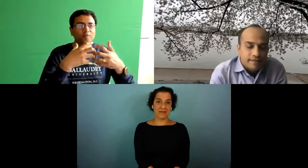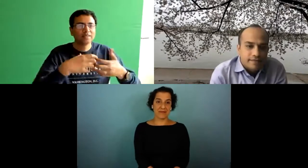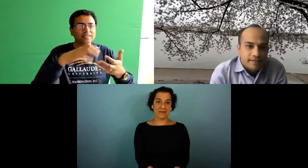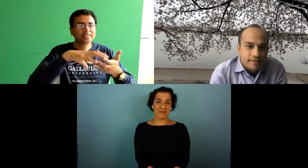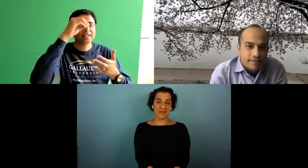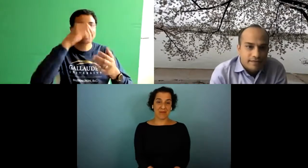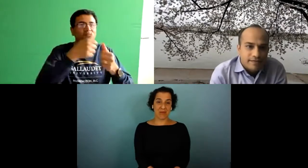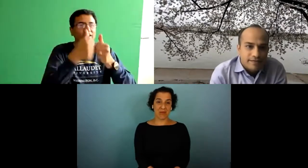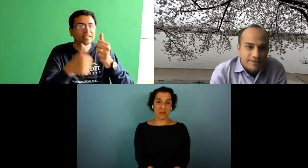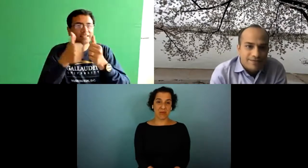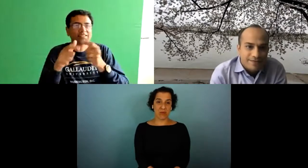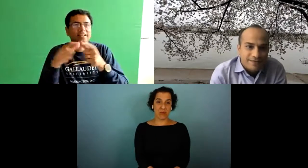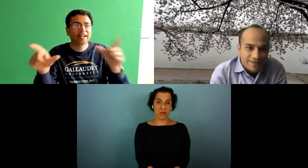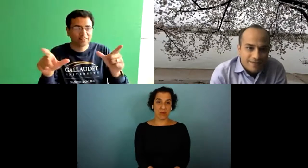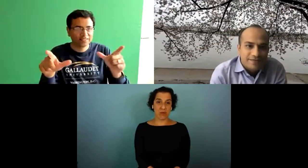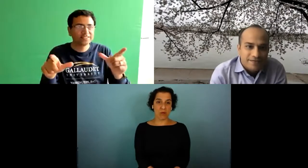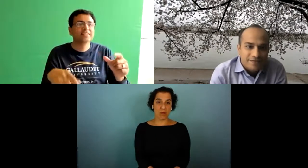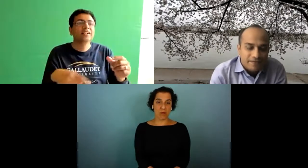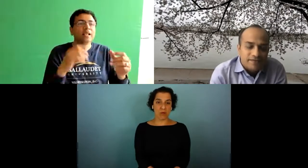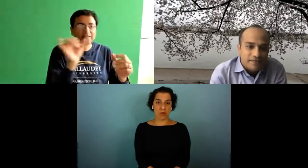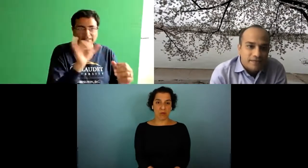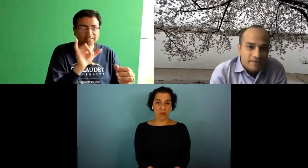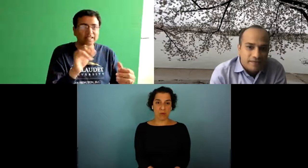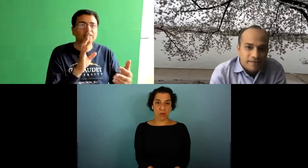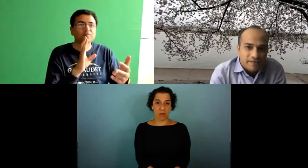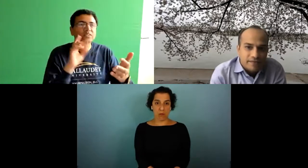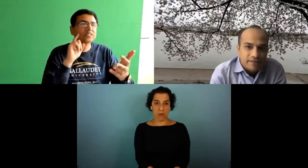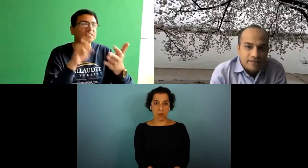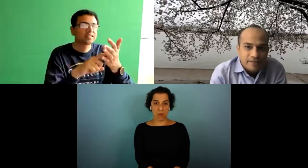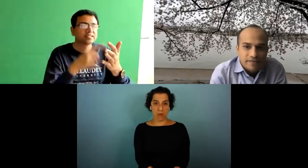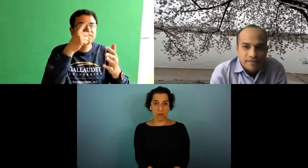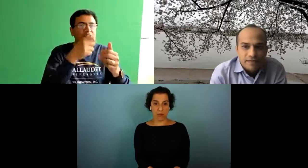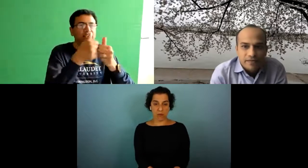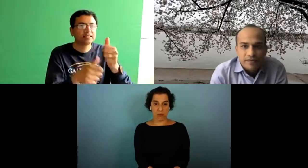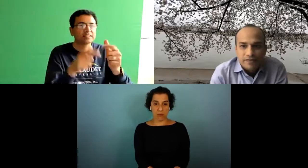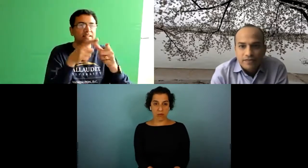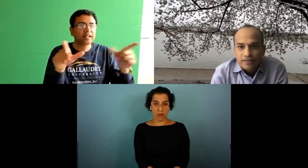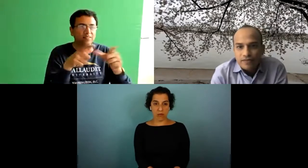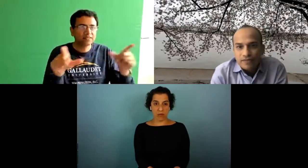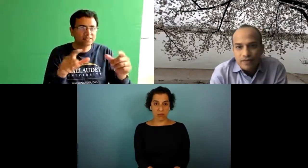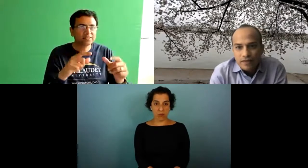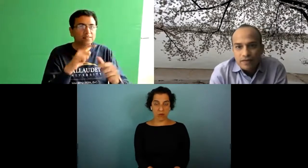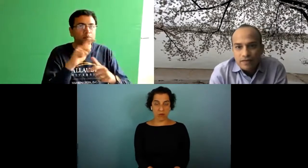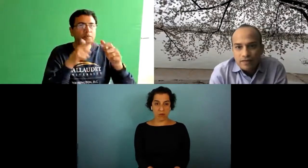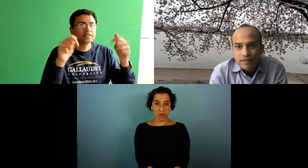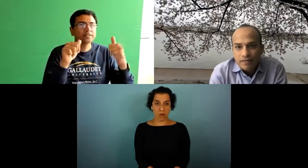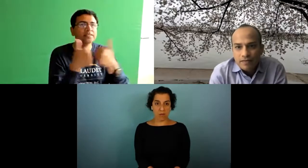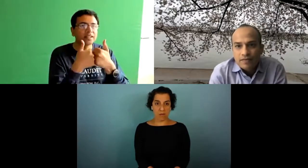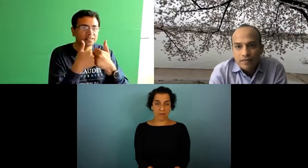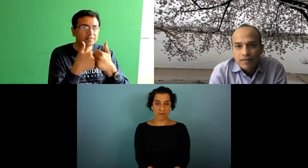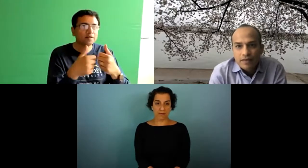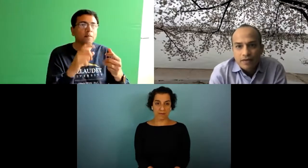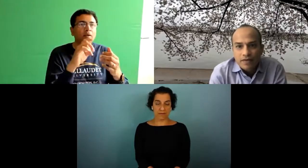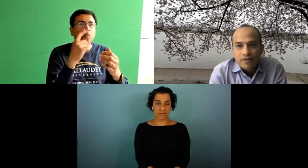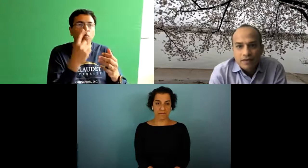that is something that i've thought about um that would mean machine learning for each language just like there is speech recognition